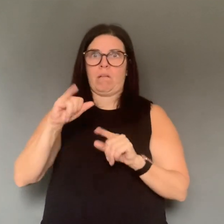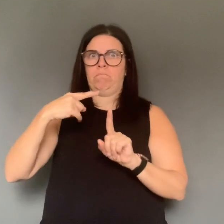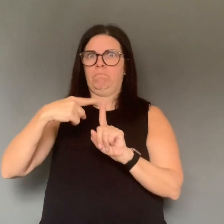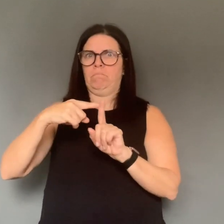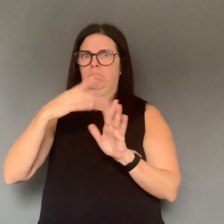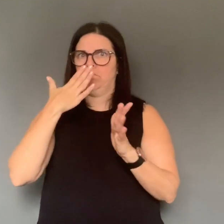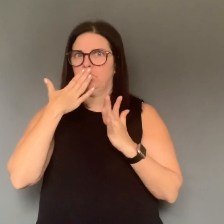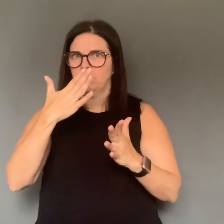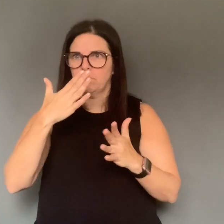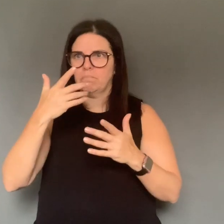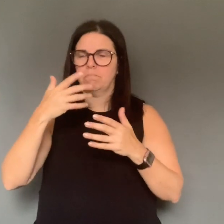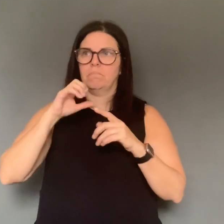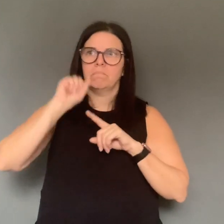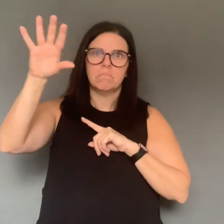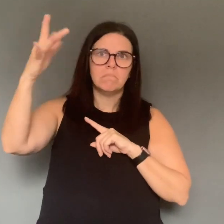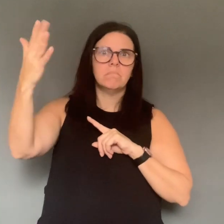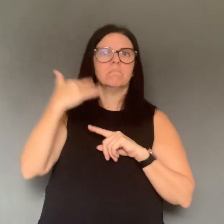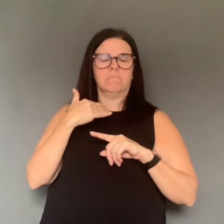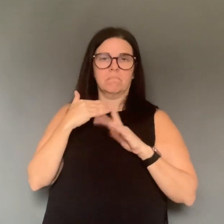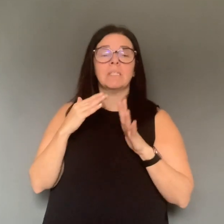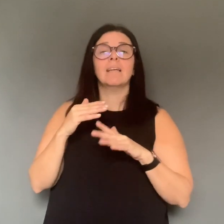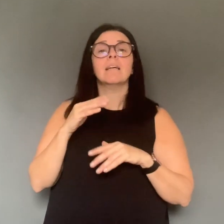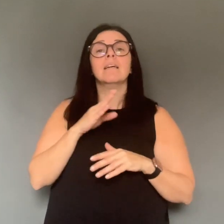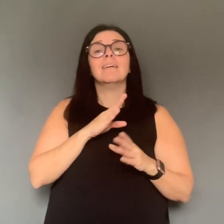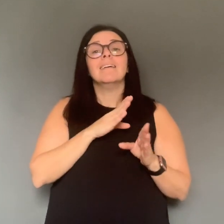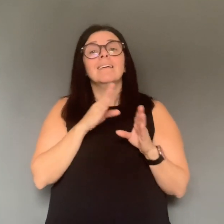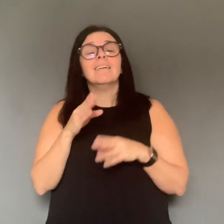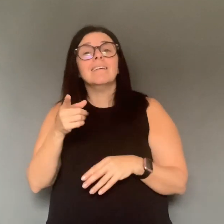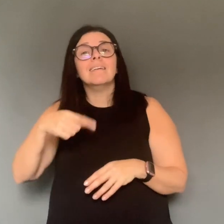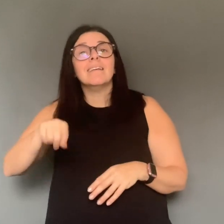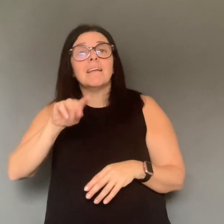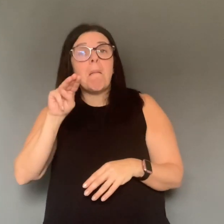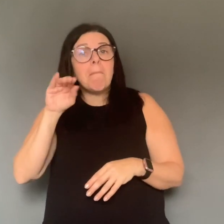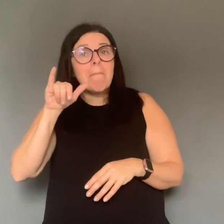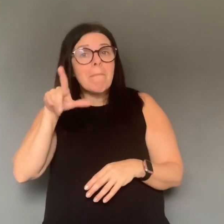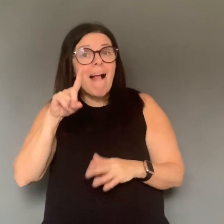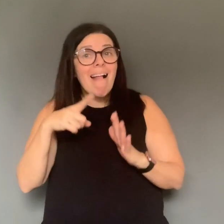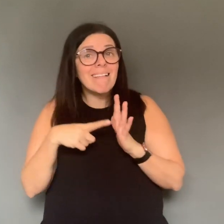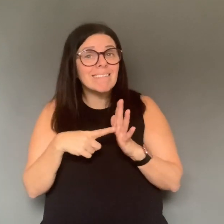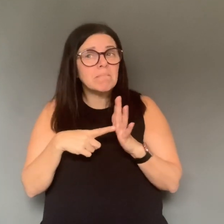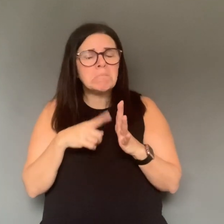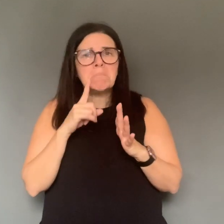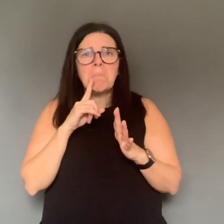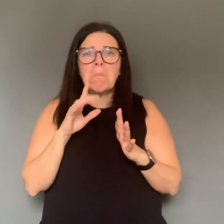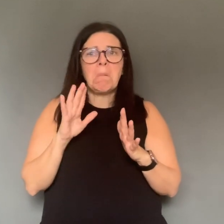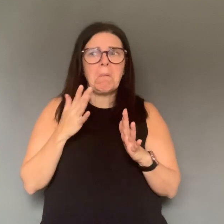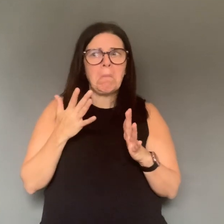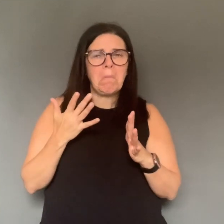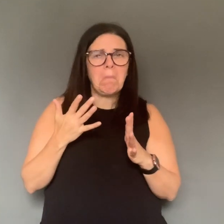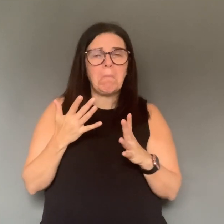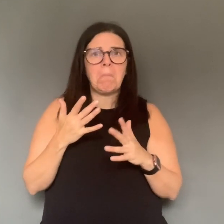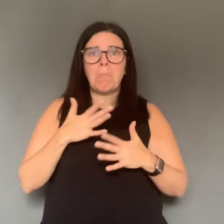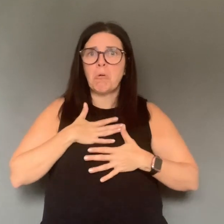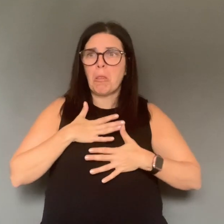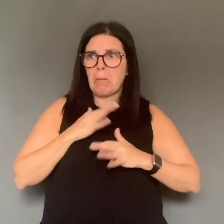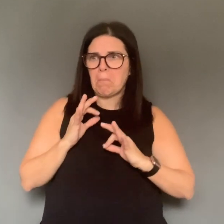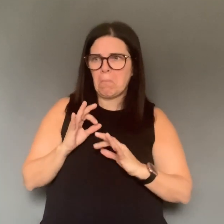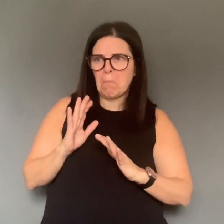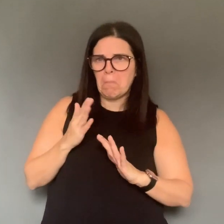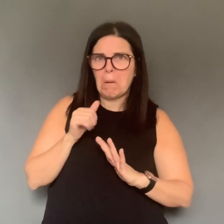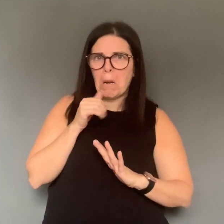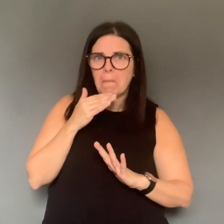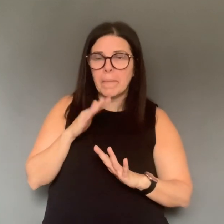cases it's coming back in 24 hours. So that's a good news. But on the flip side, for someone who has mild symptoms,